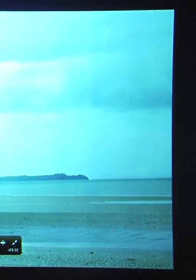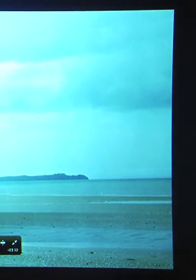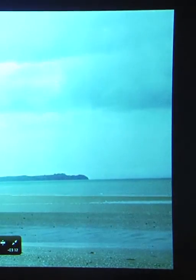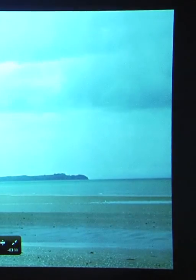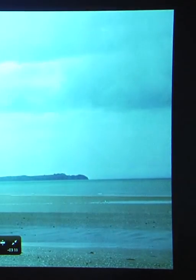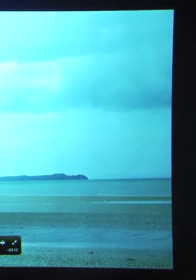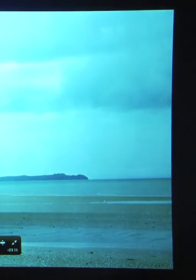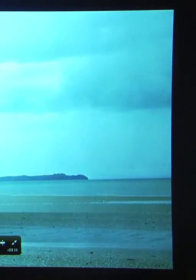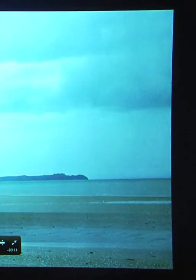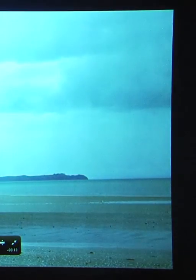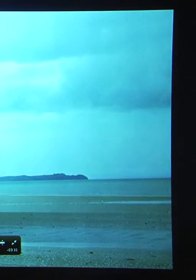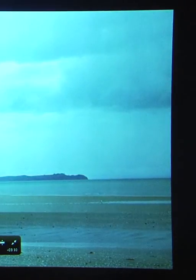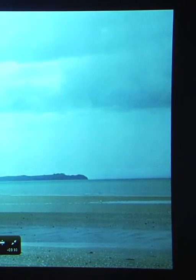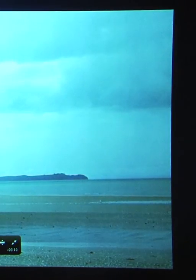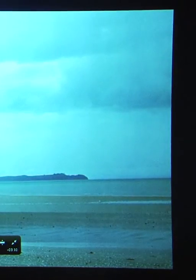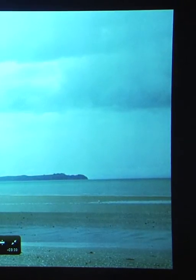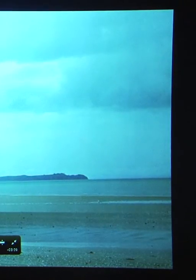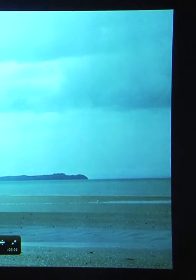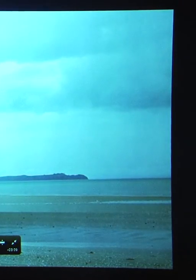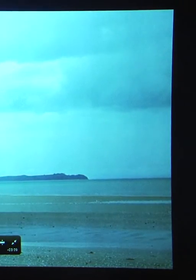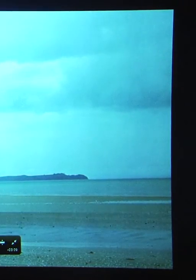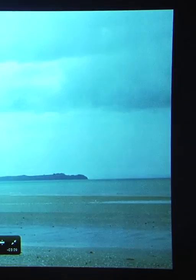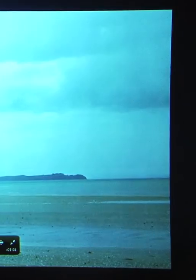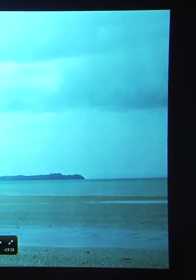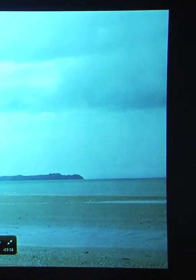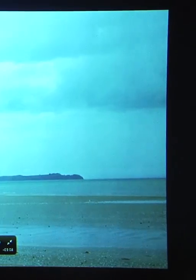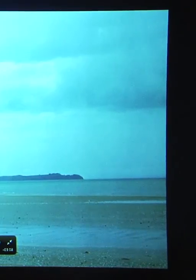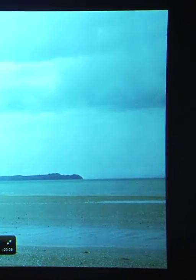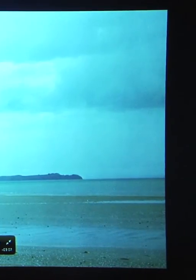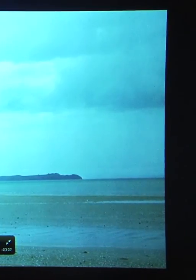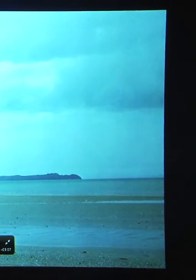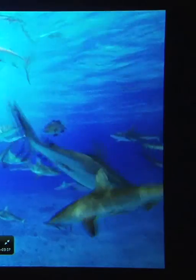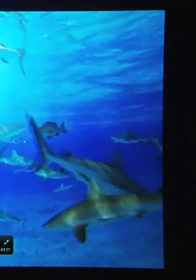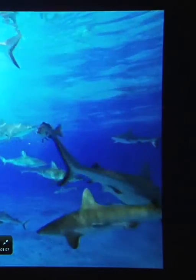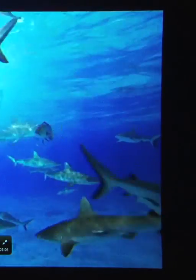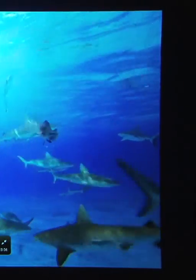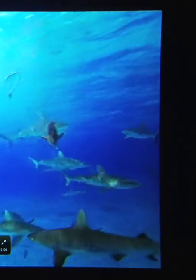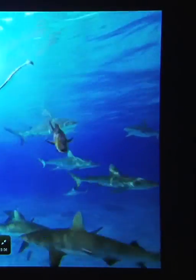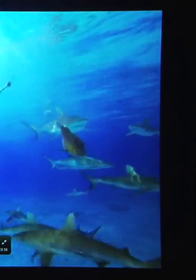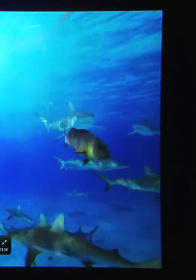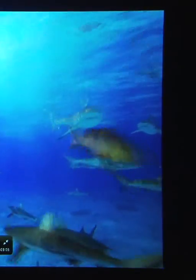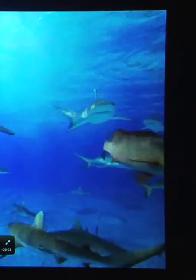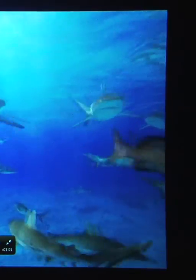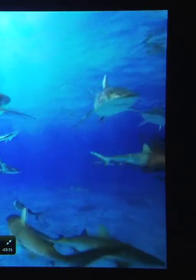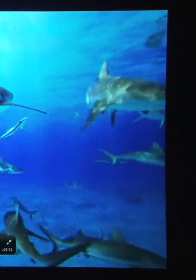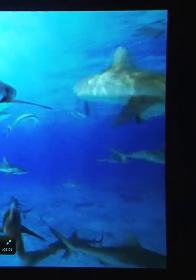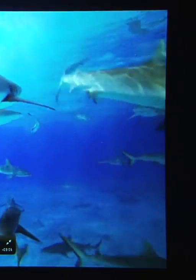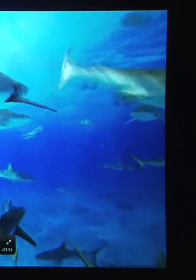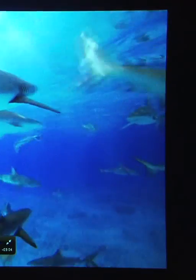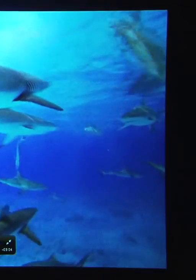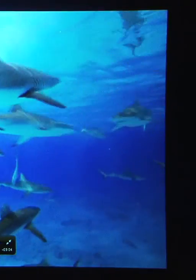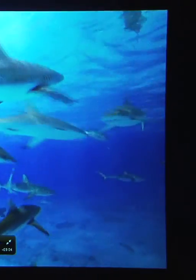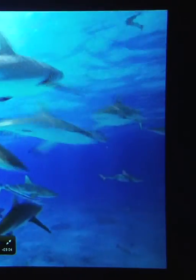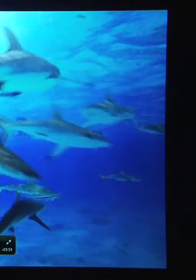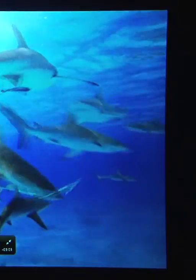and sharks are without question the most amazing animals I've ever had the opportunity to work with. They are also an incredibly important